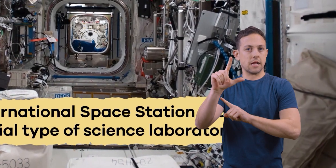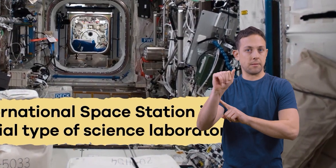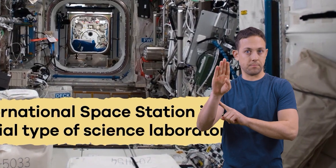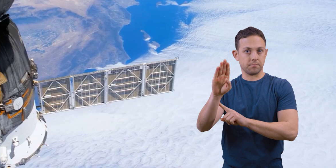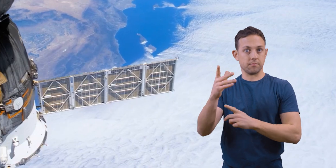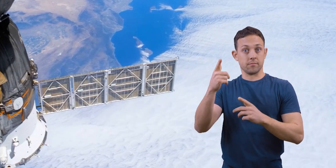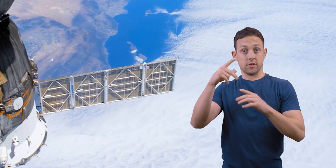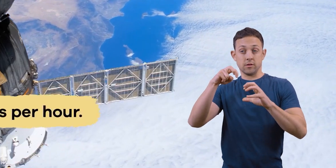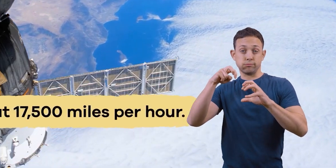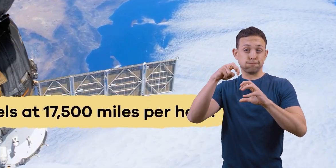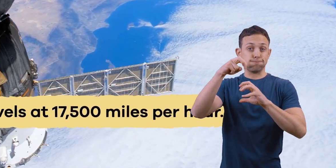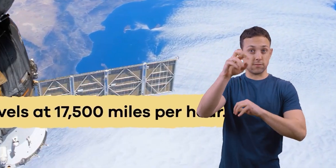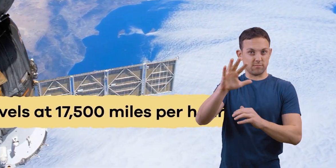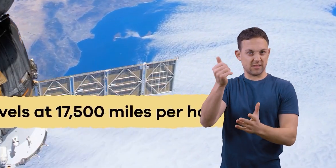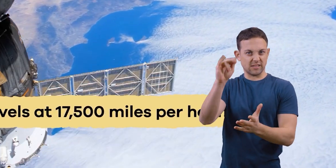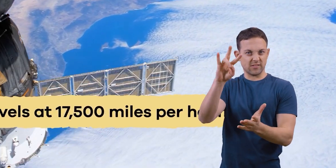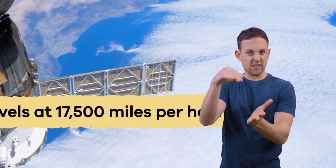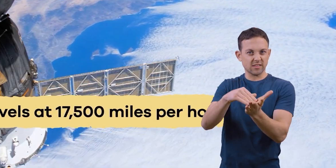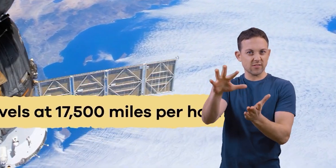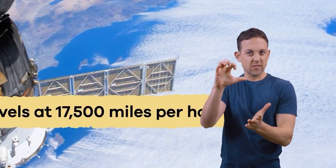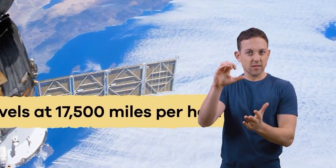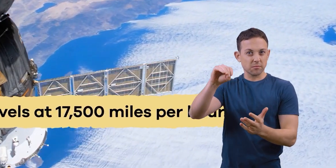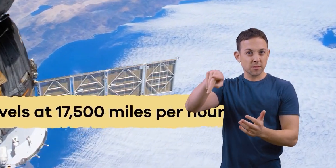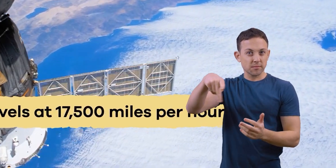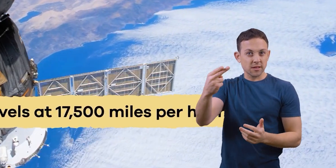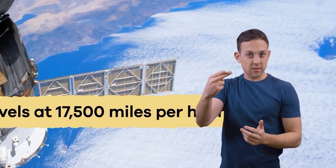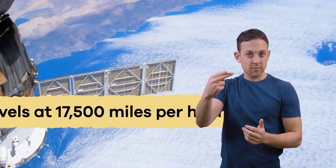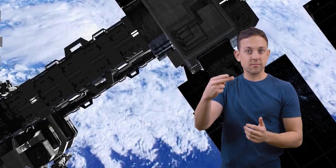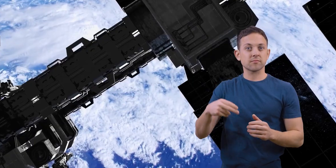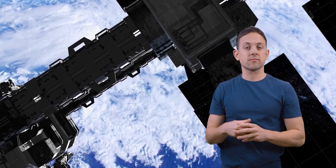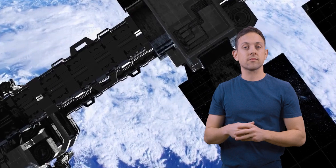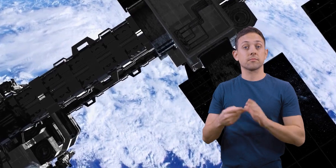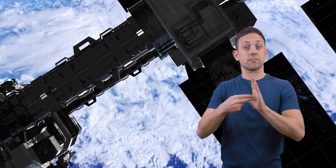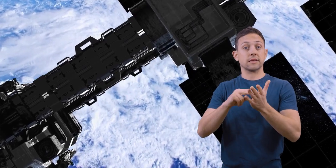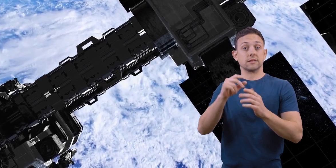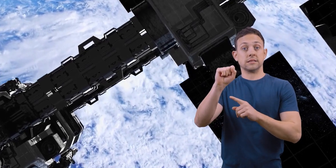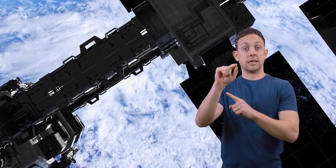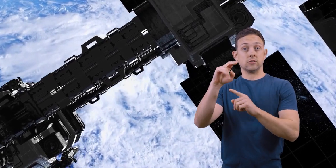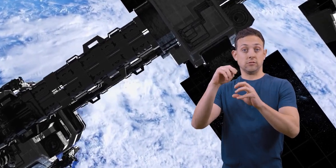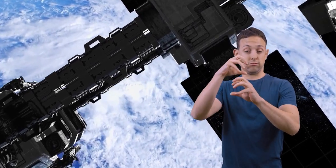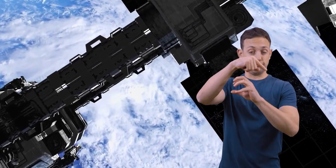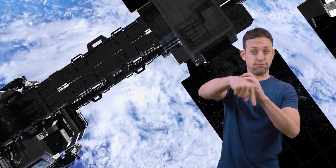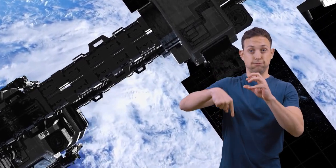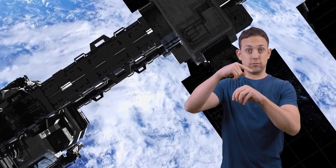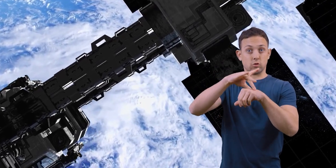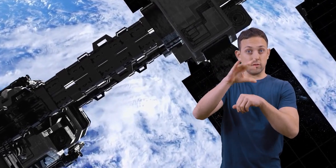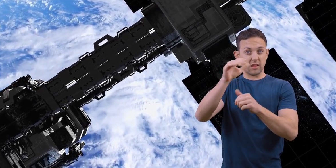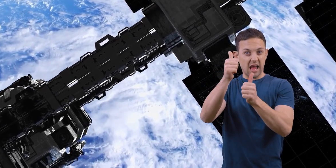It travels at 17,500 miles per hour, which means the station orbits around the Earth once every